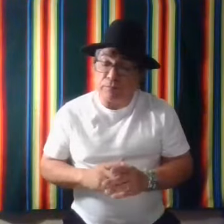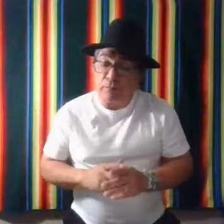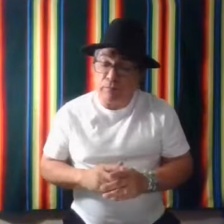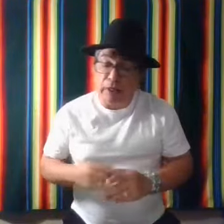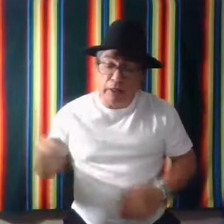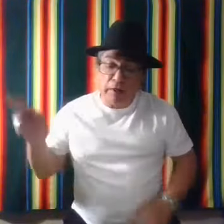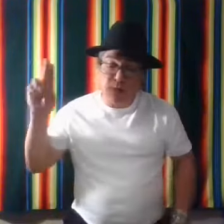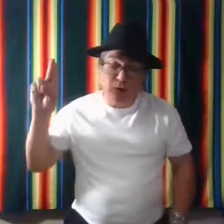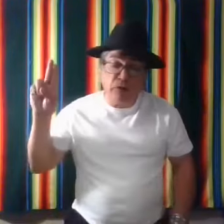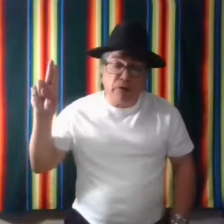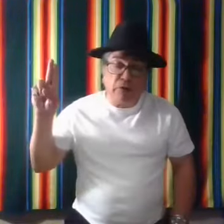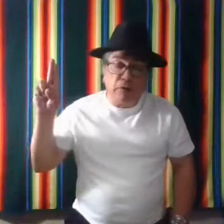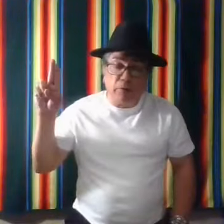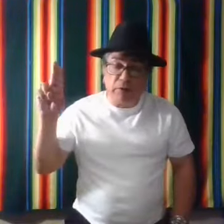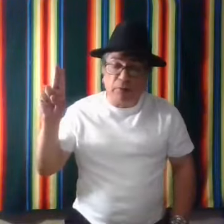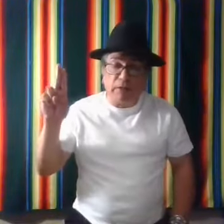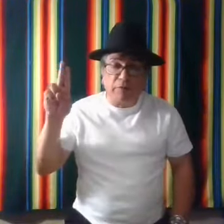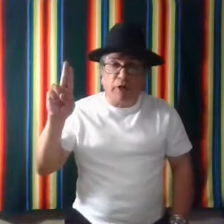And then two fingers symbolize friend.